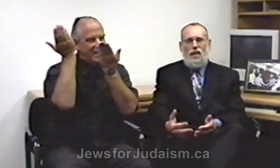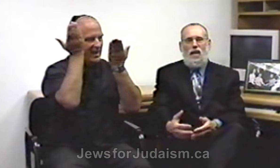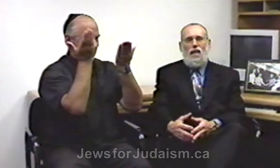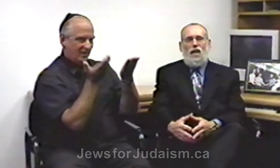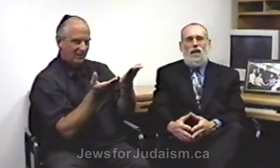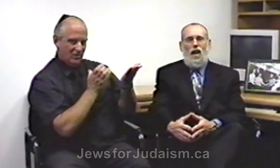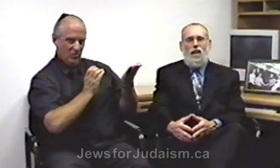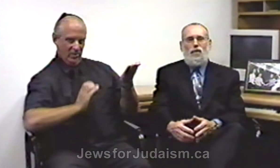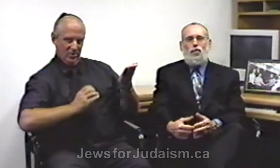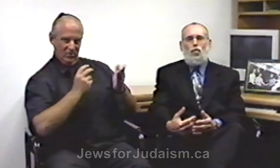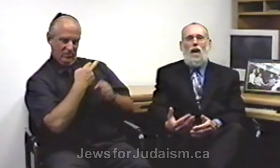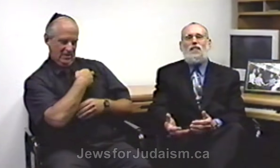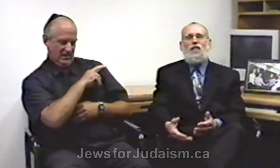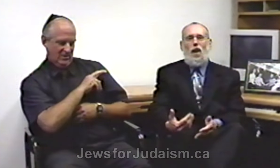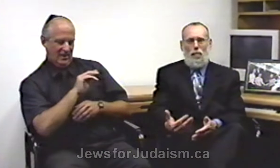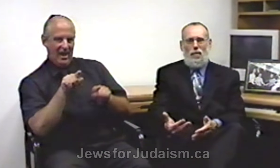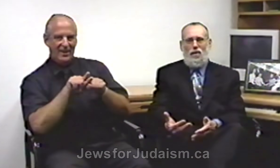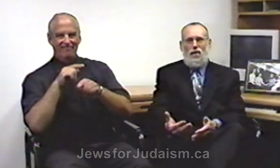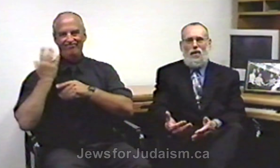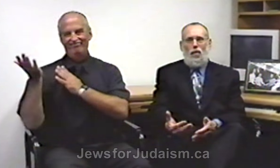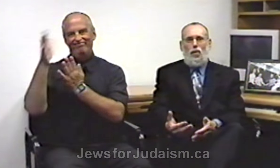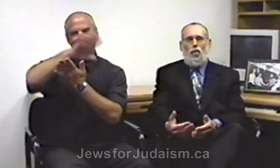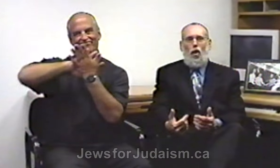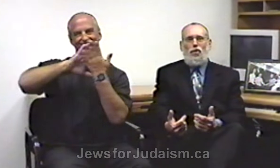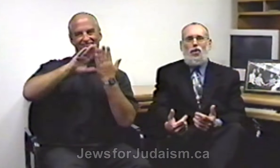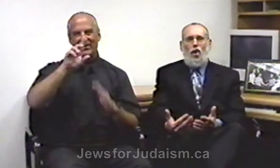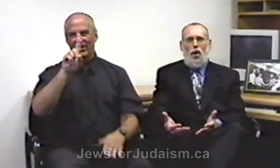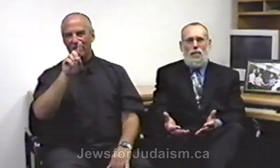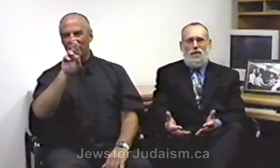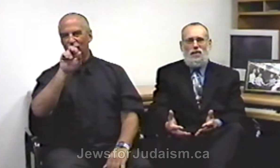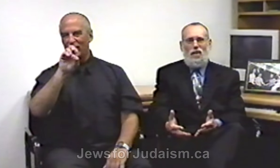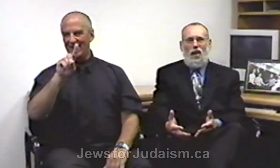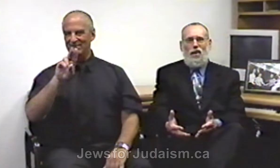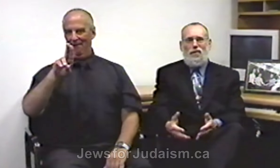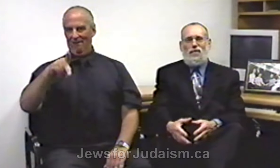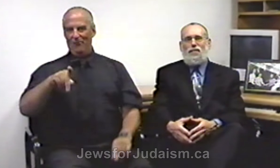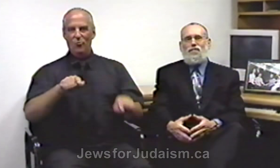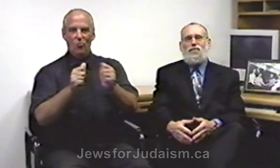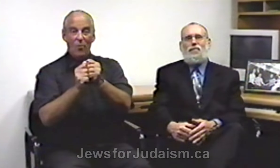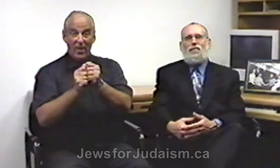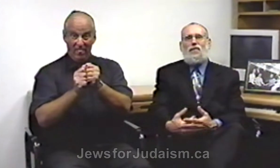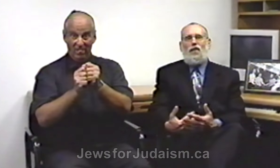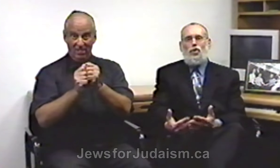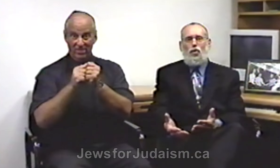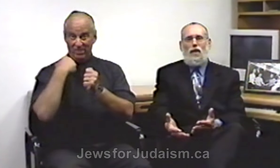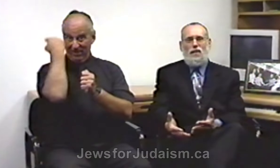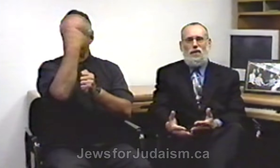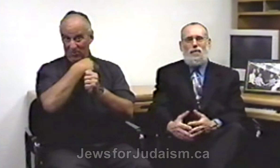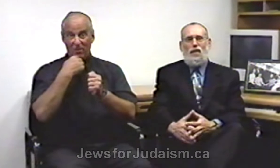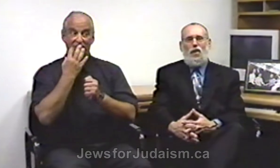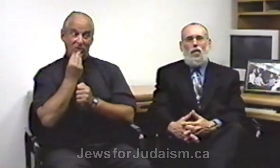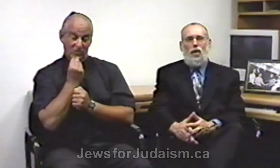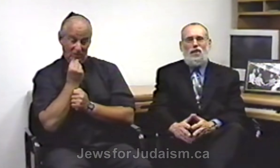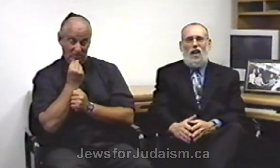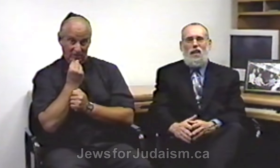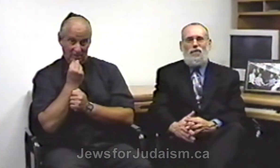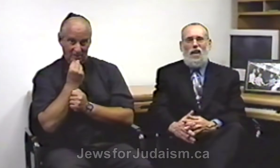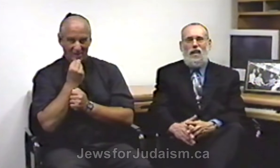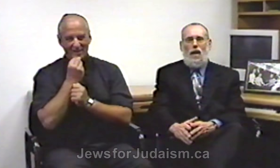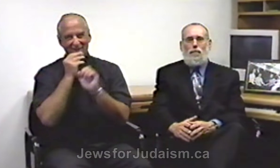kind of dressed up with all the garments of Judaism. It's kind of like a